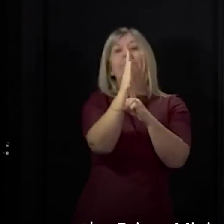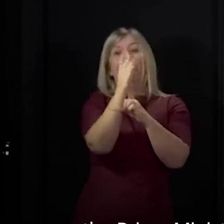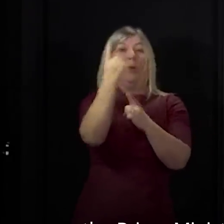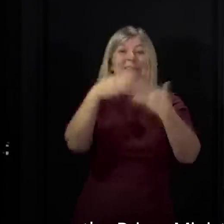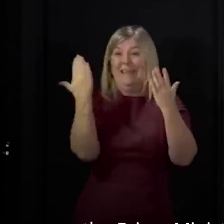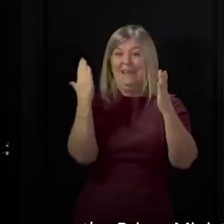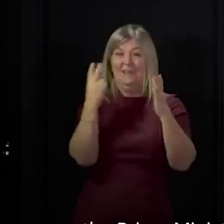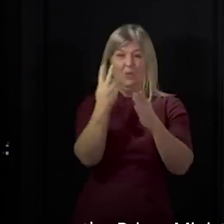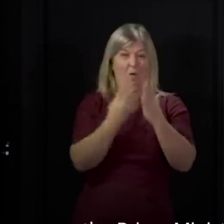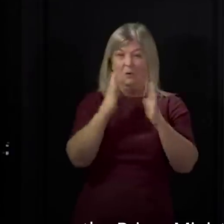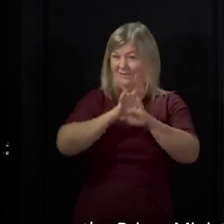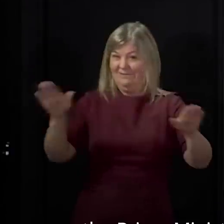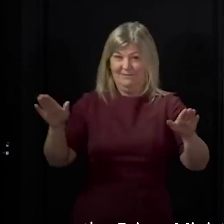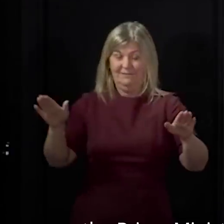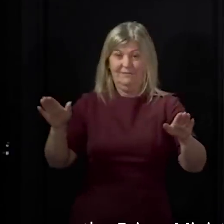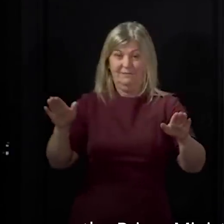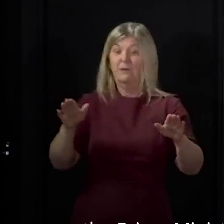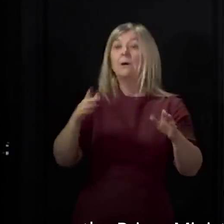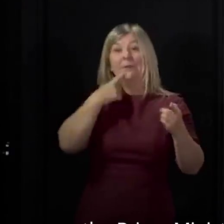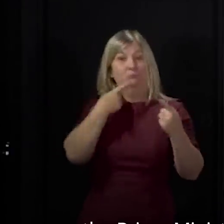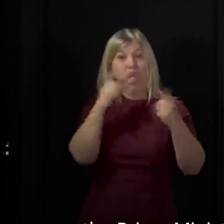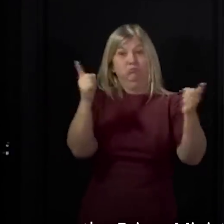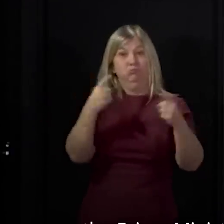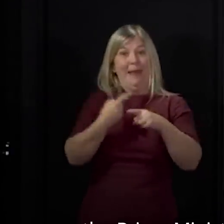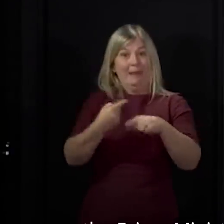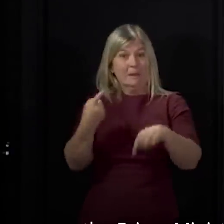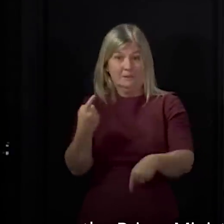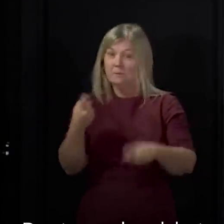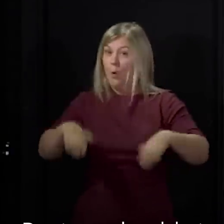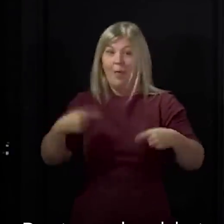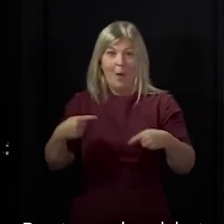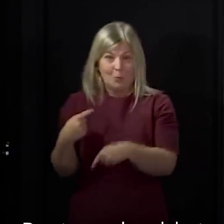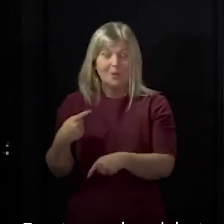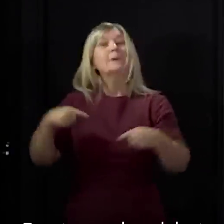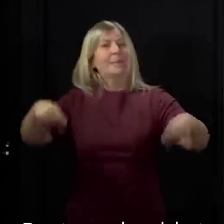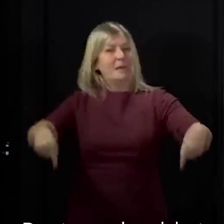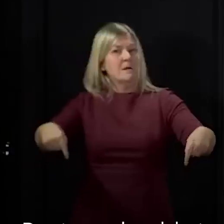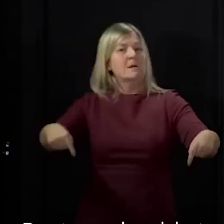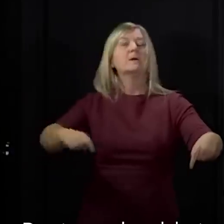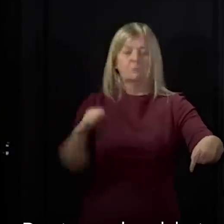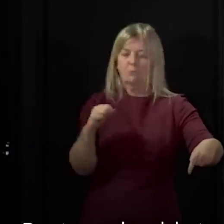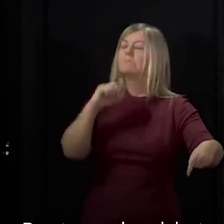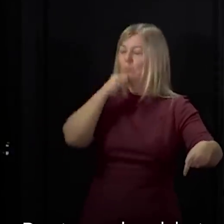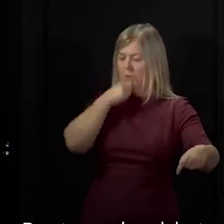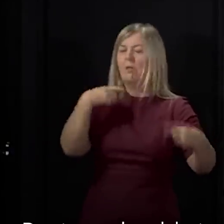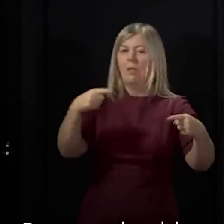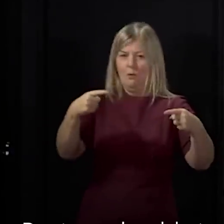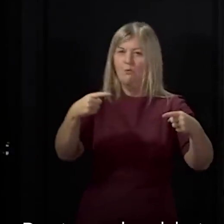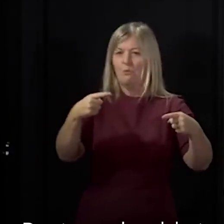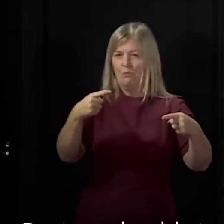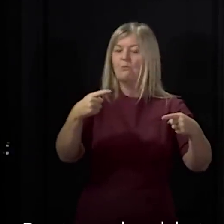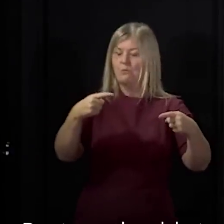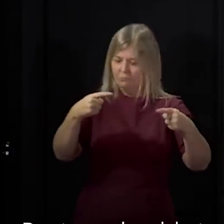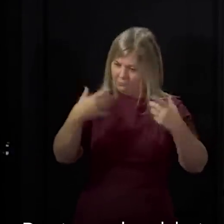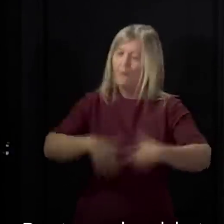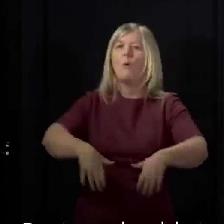that will not even be allowed. We will allow Christmas Day to go ahead, but as we have said from the